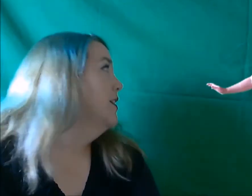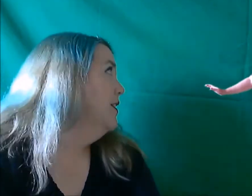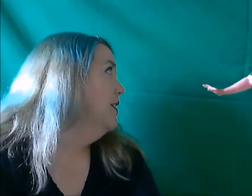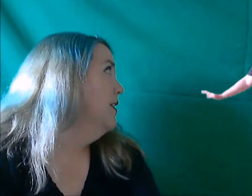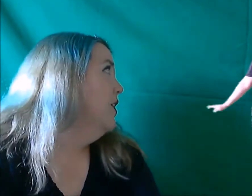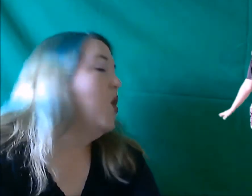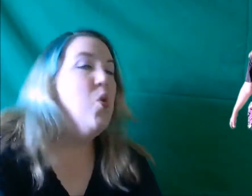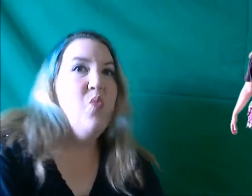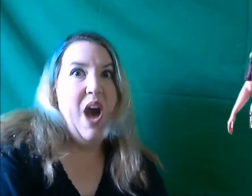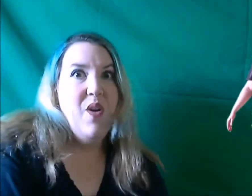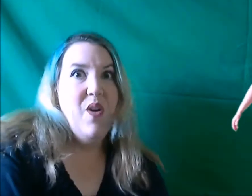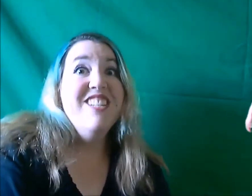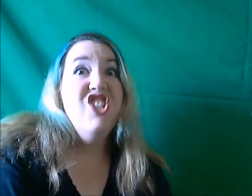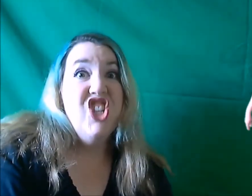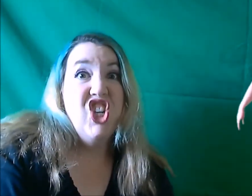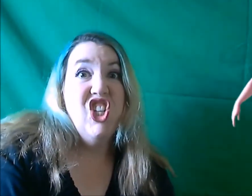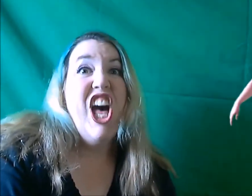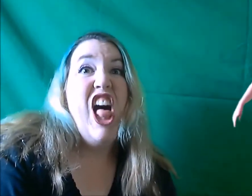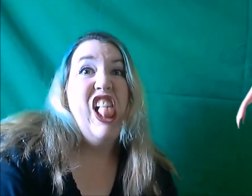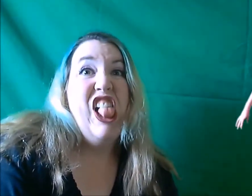Wow I jiggled a lot.